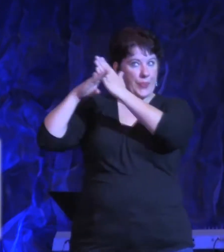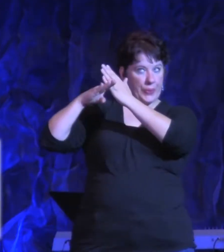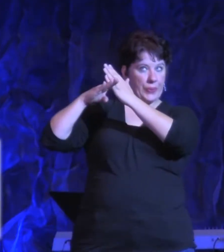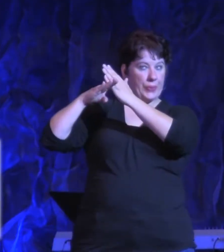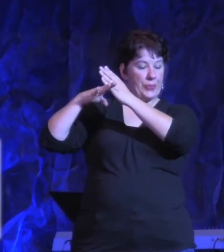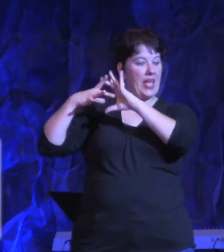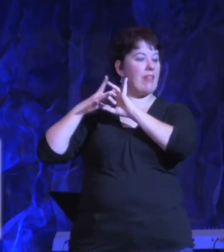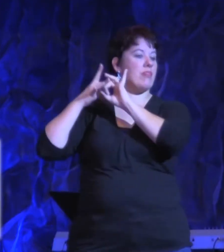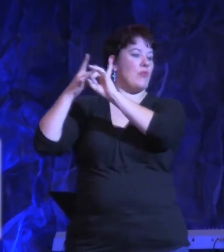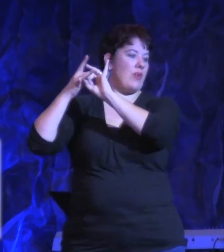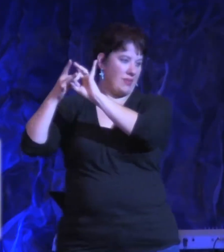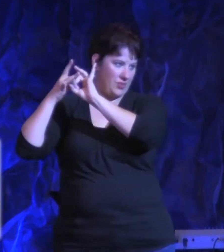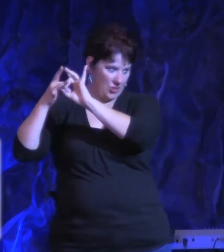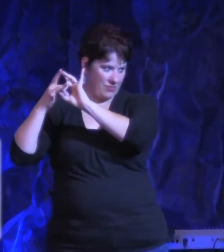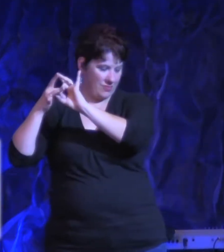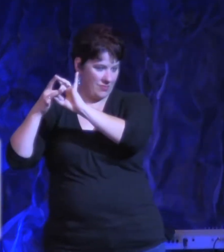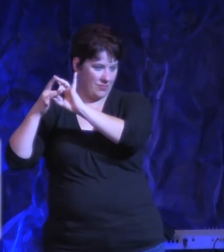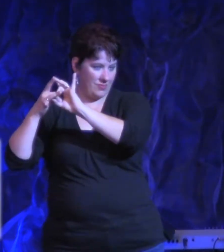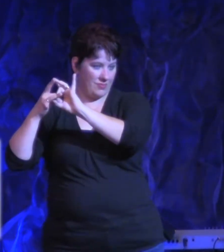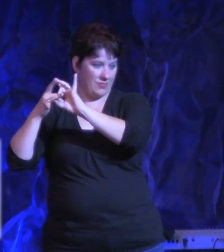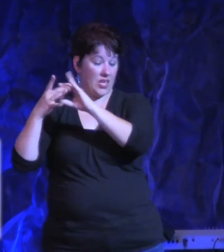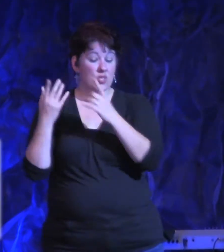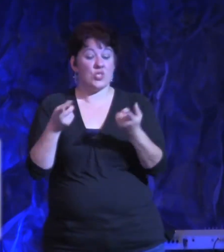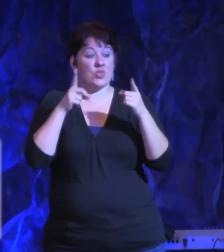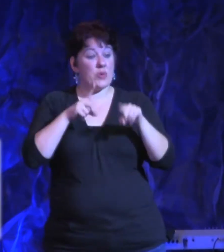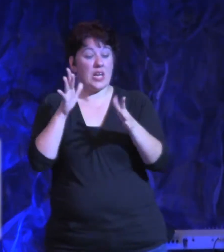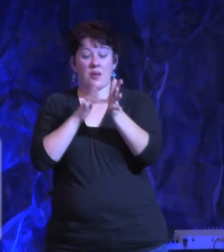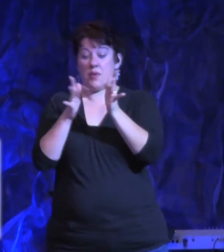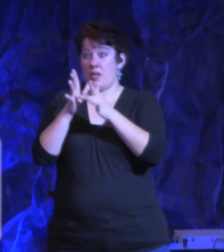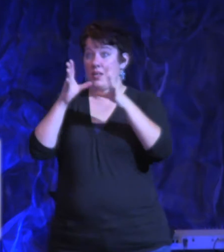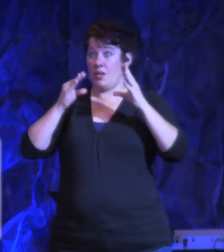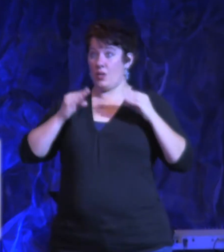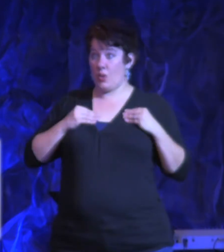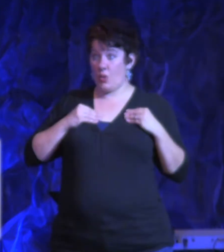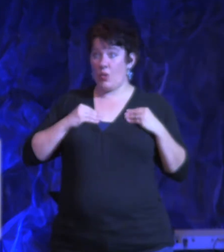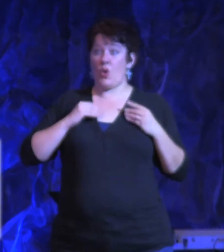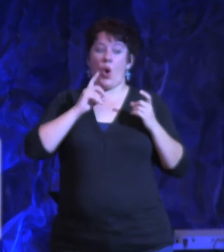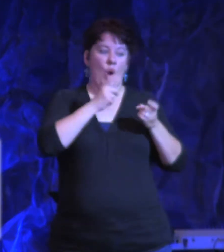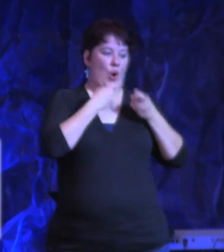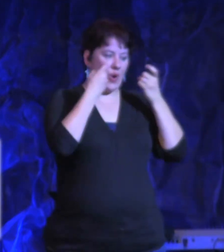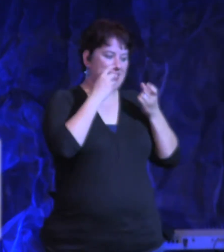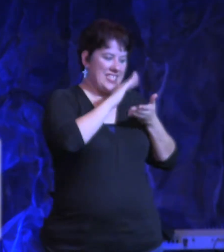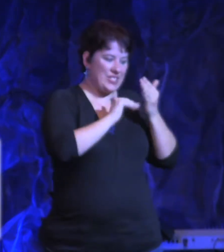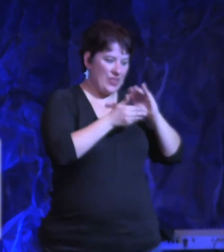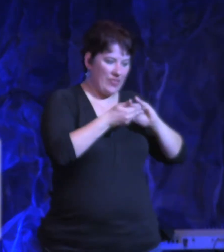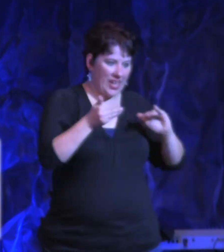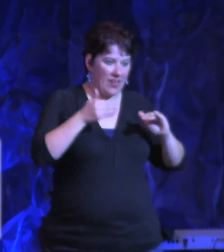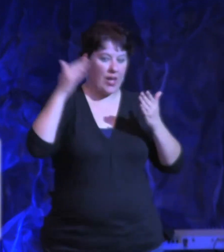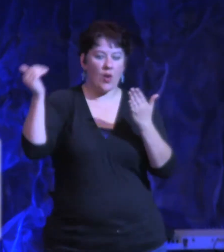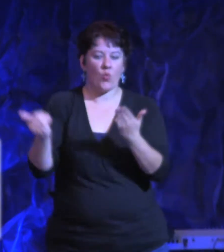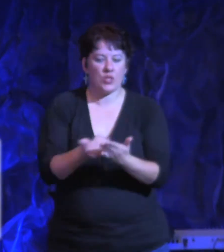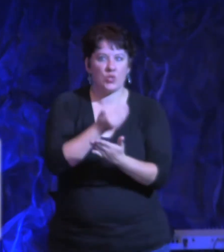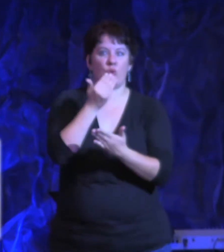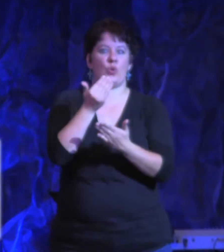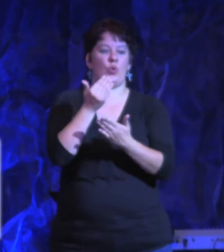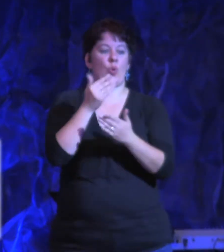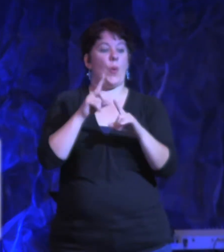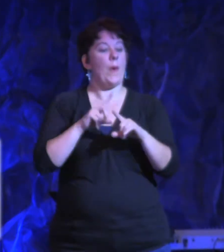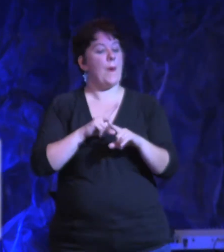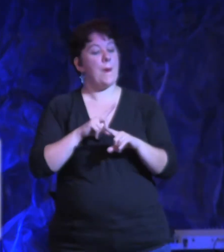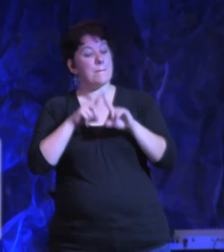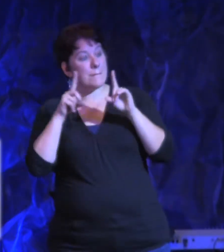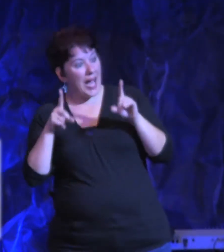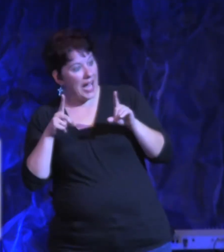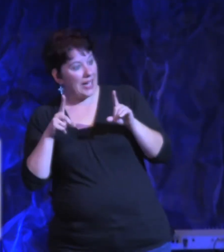get saved, all our sins are forgiven, we get a fresh start. But, you know, the reality is, is that we're going to sin again. The Bible says,